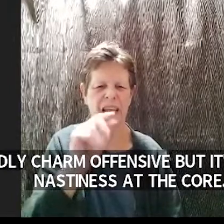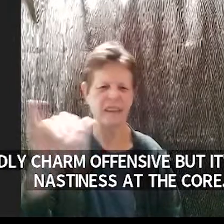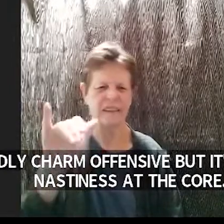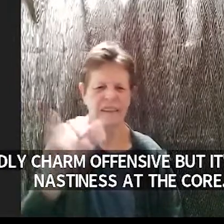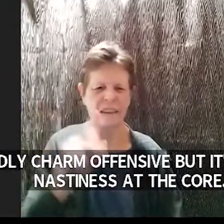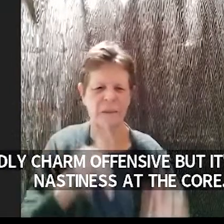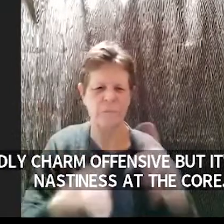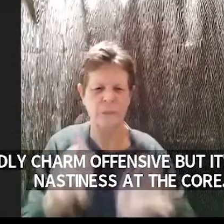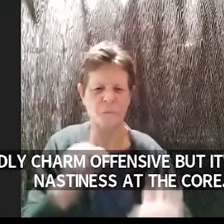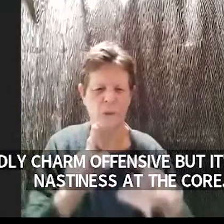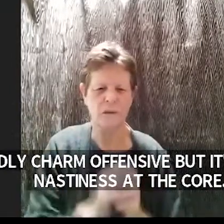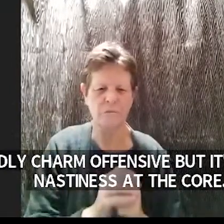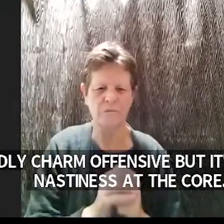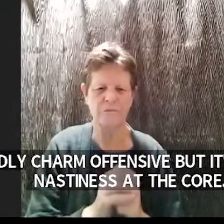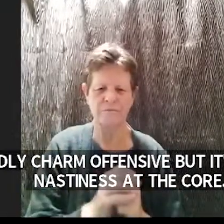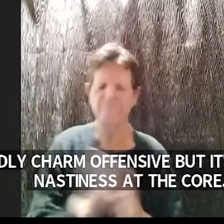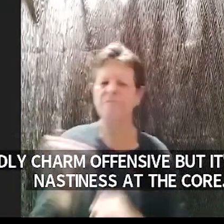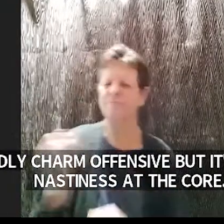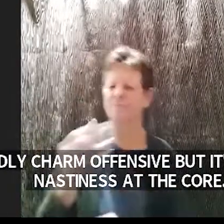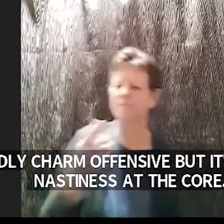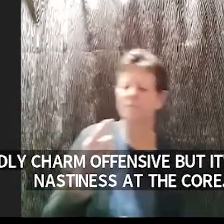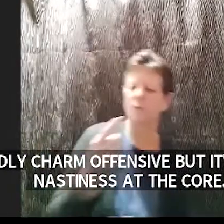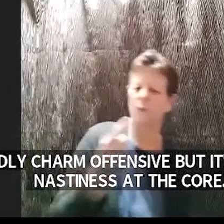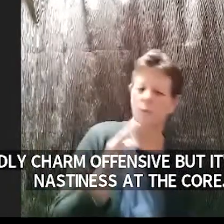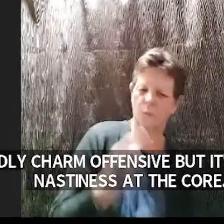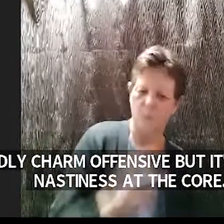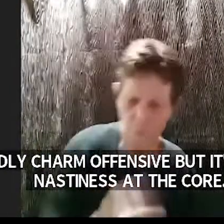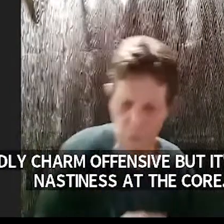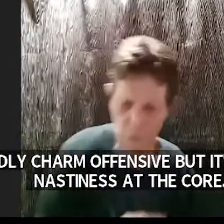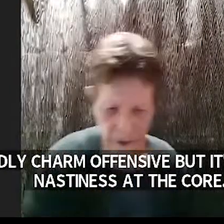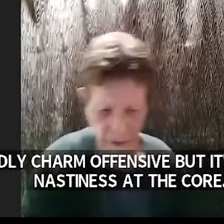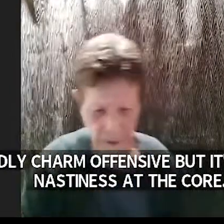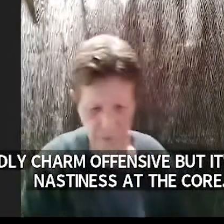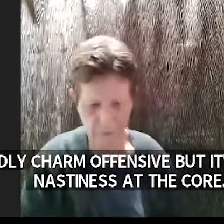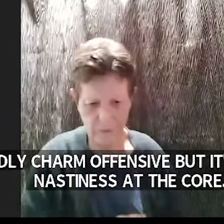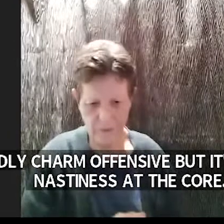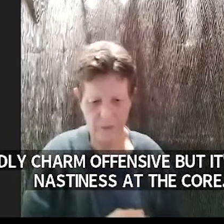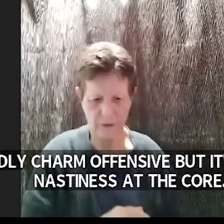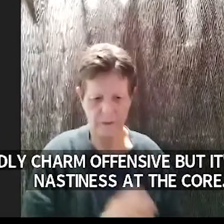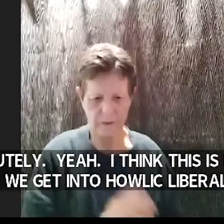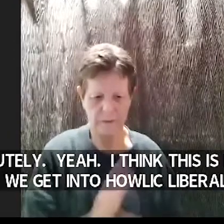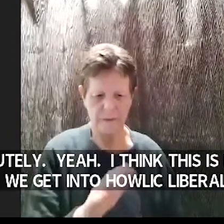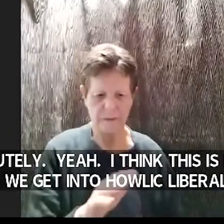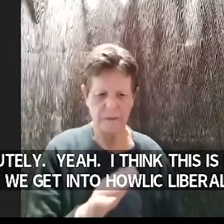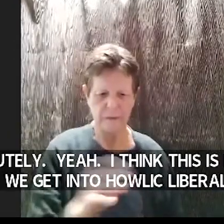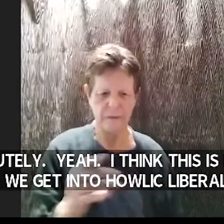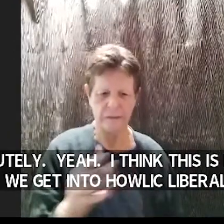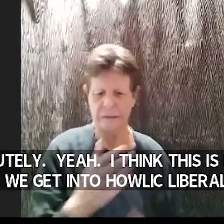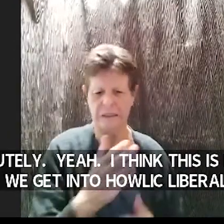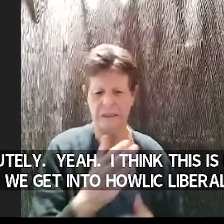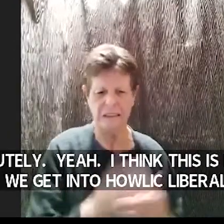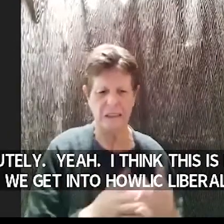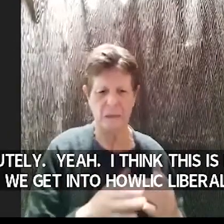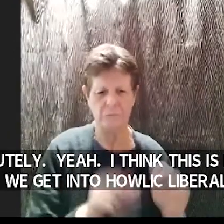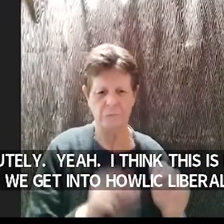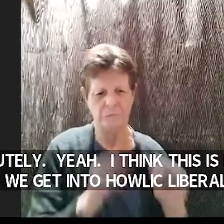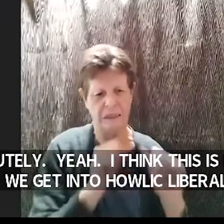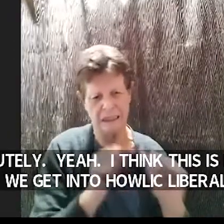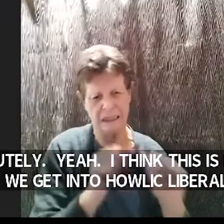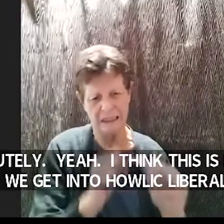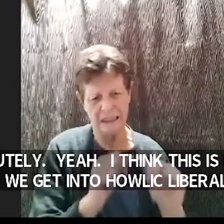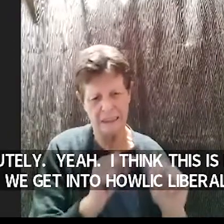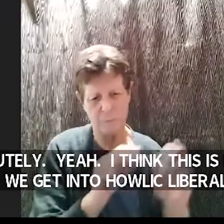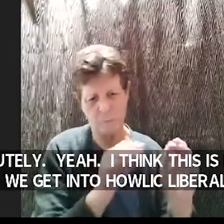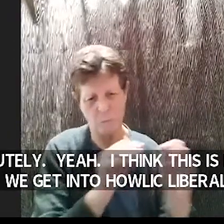into how um like liberalism keeps moving towards the right um and tries to take any kind of